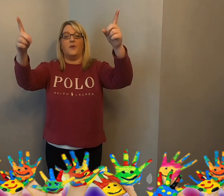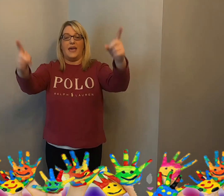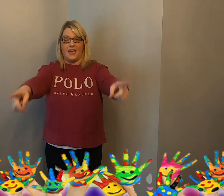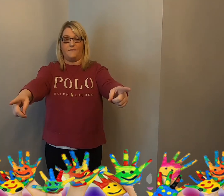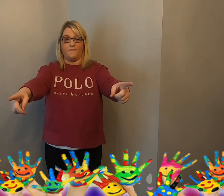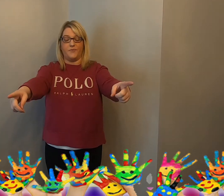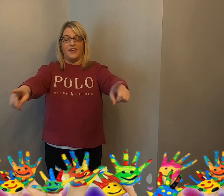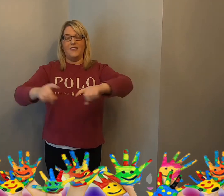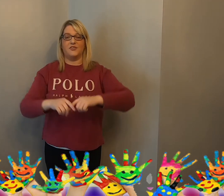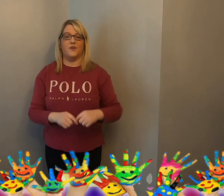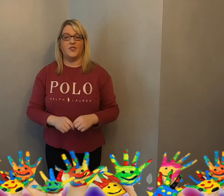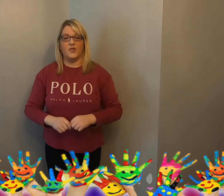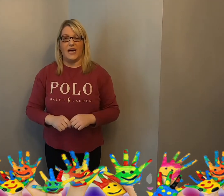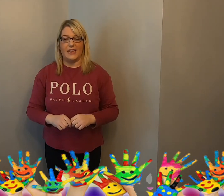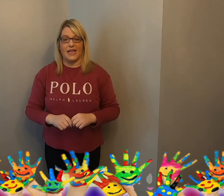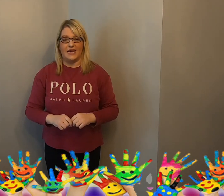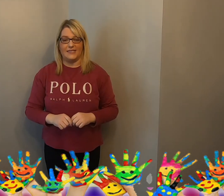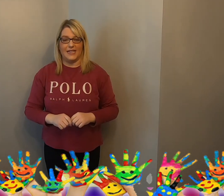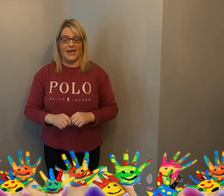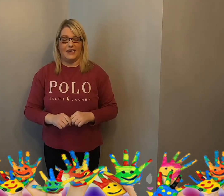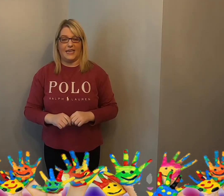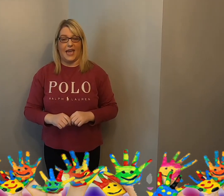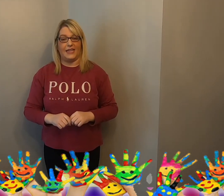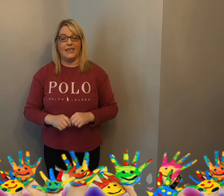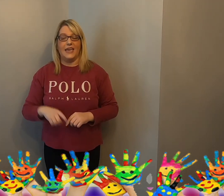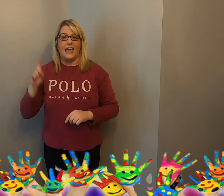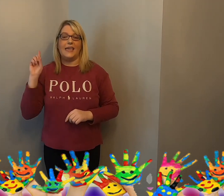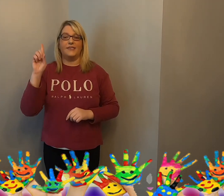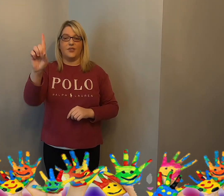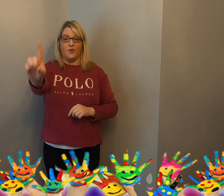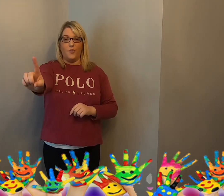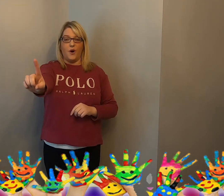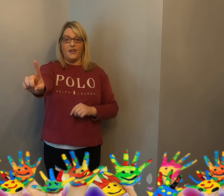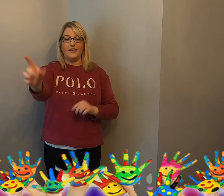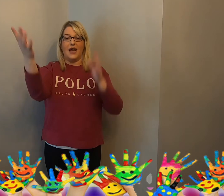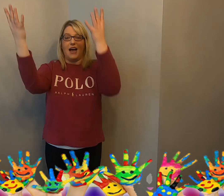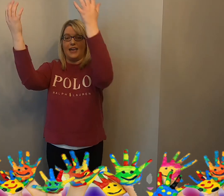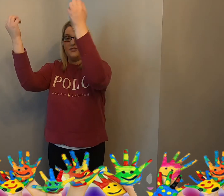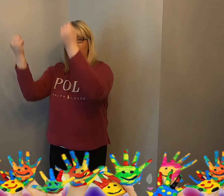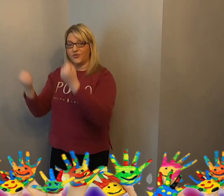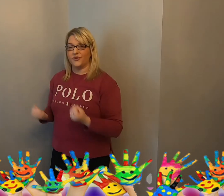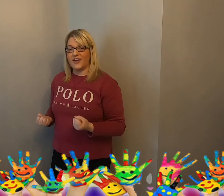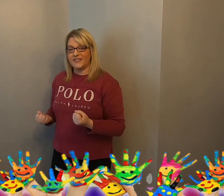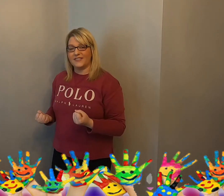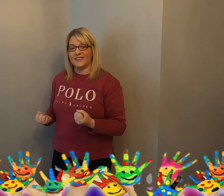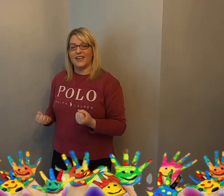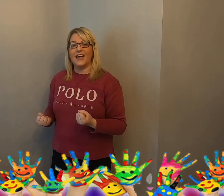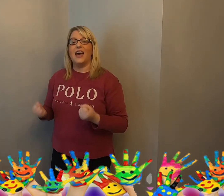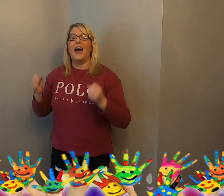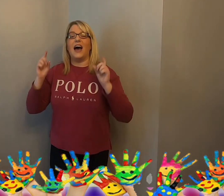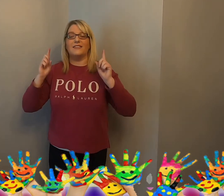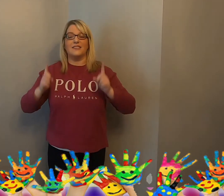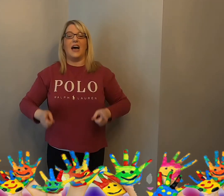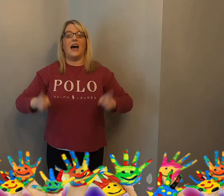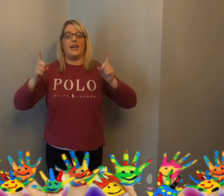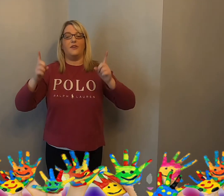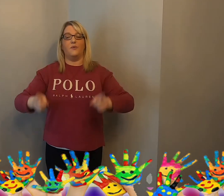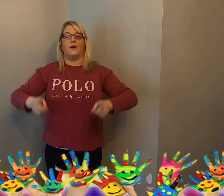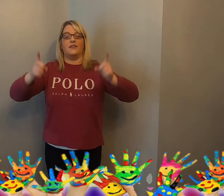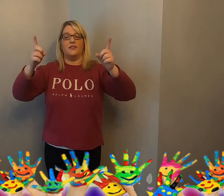him. So I'll do that last line again. He's the one that I trust and I will